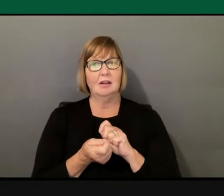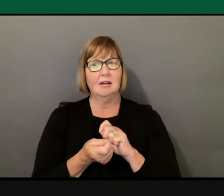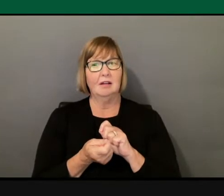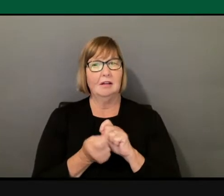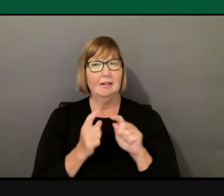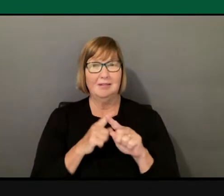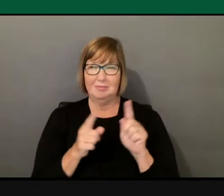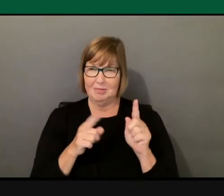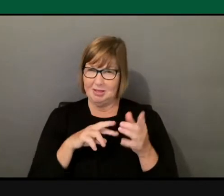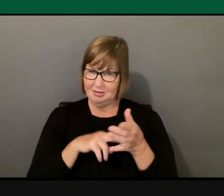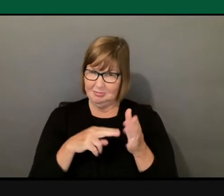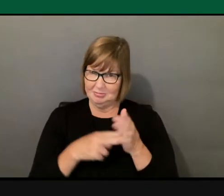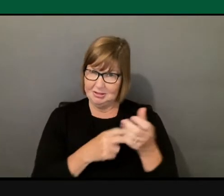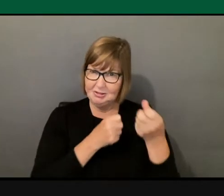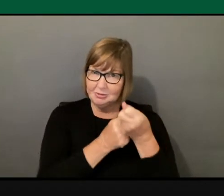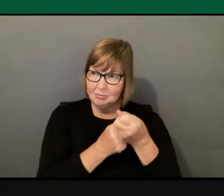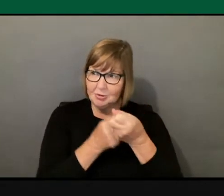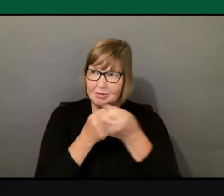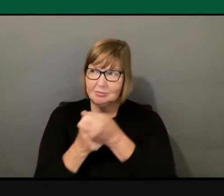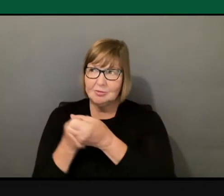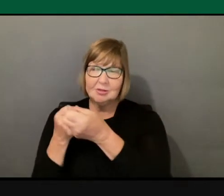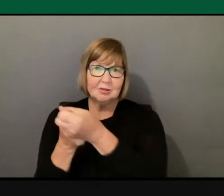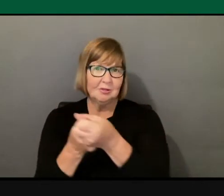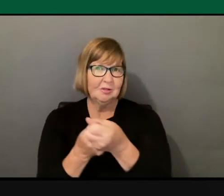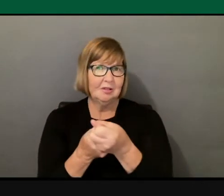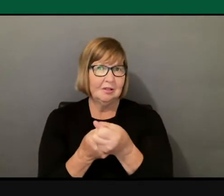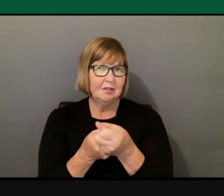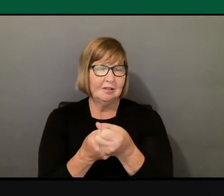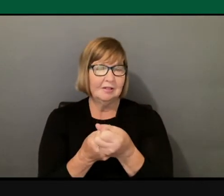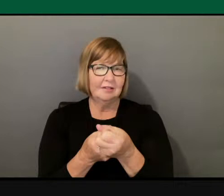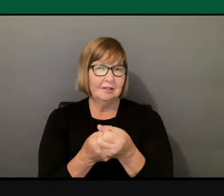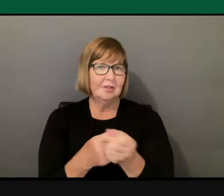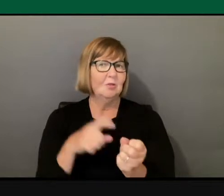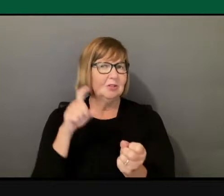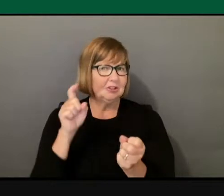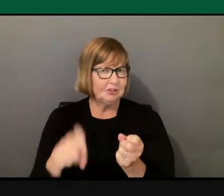other in the way that we all should.